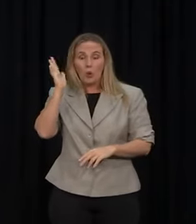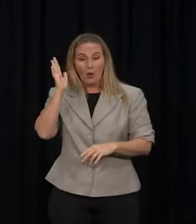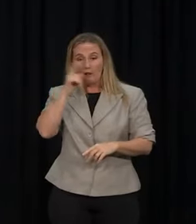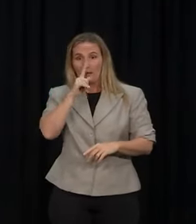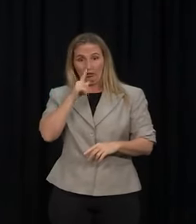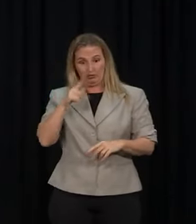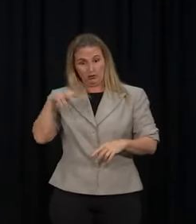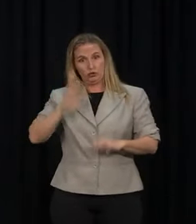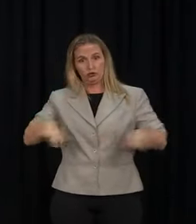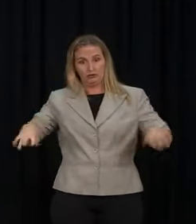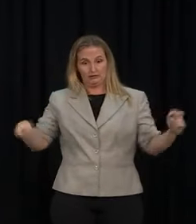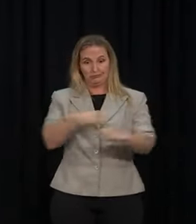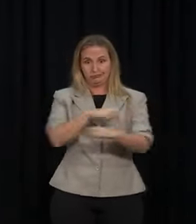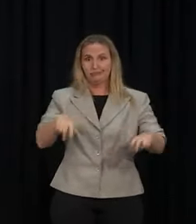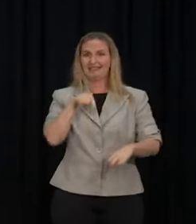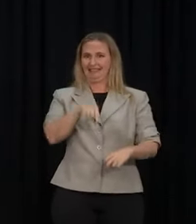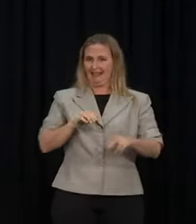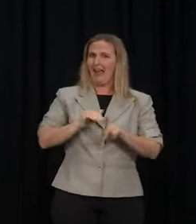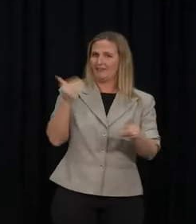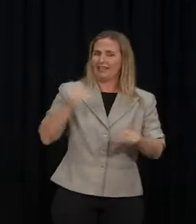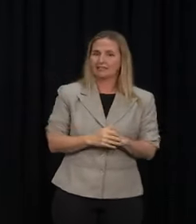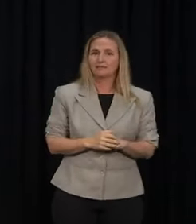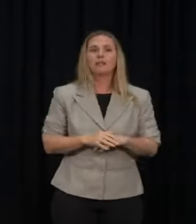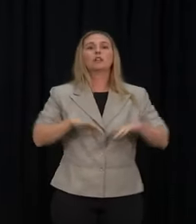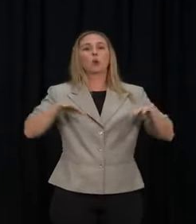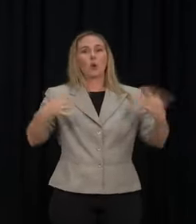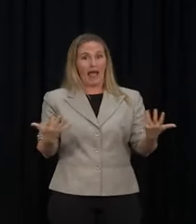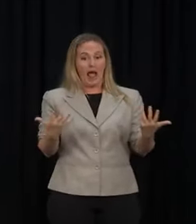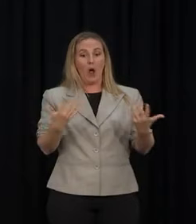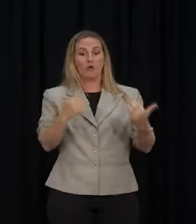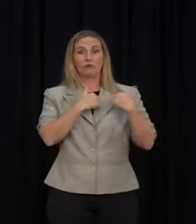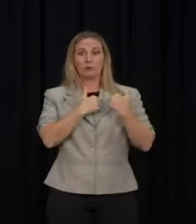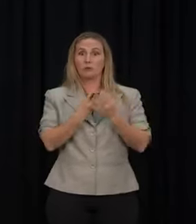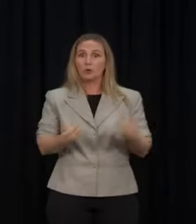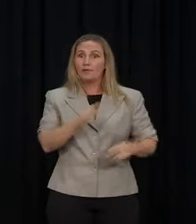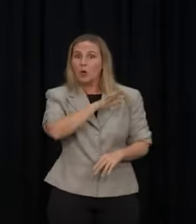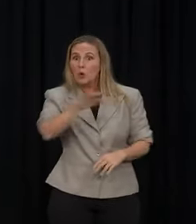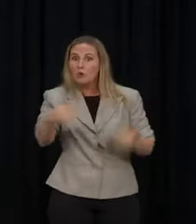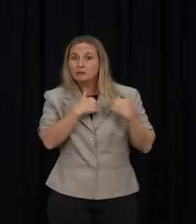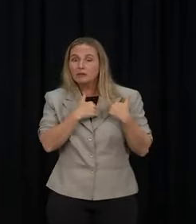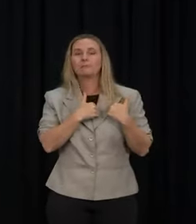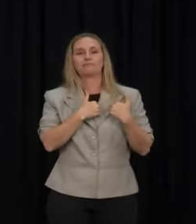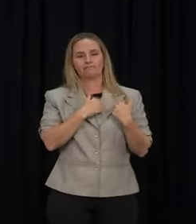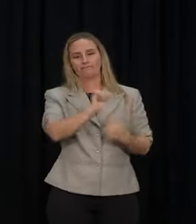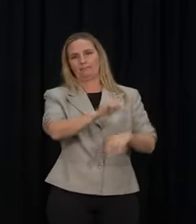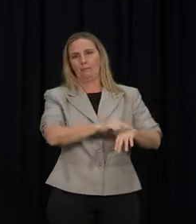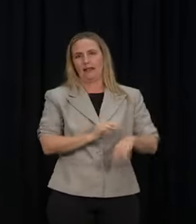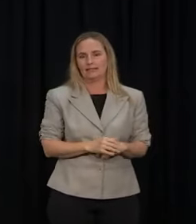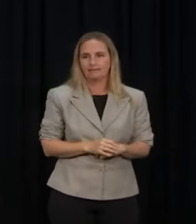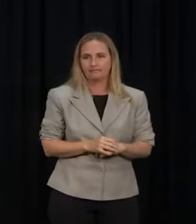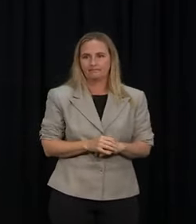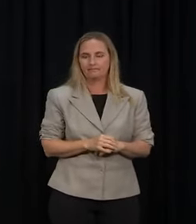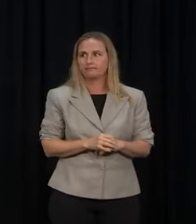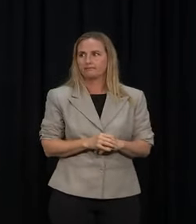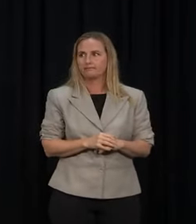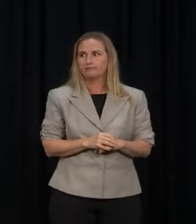really clear on where the responsibility now sits for resolving this situation. There will be a time when we'll have the opportunity